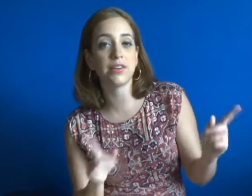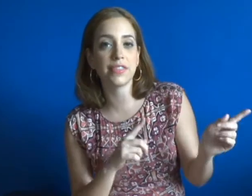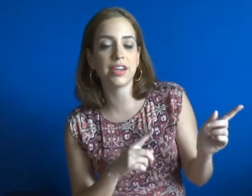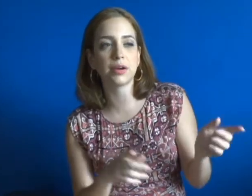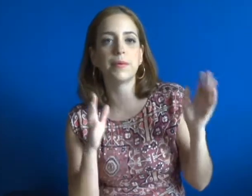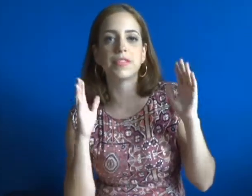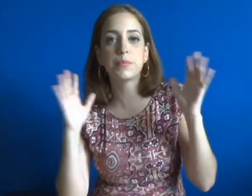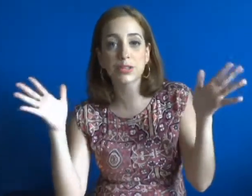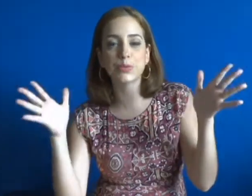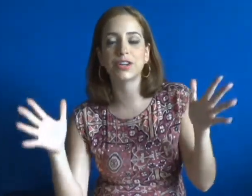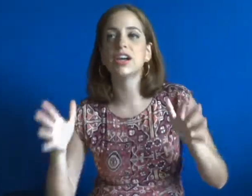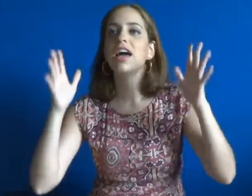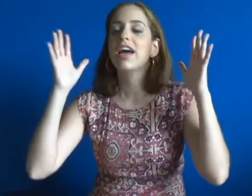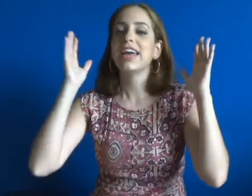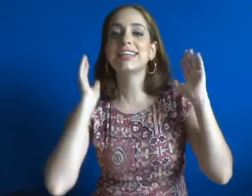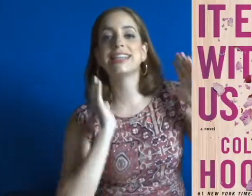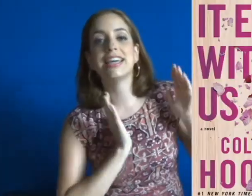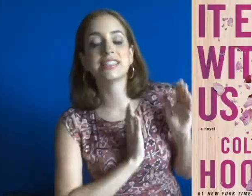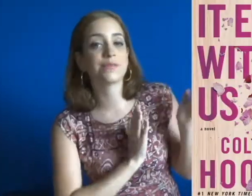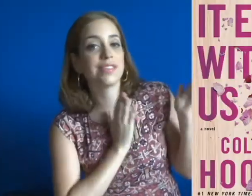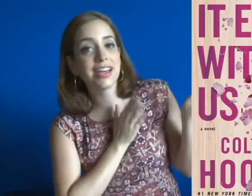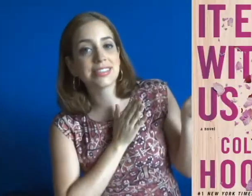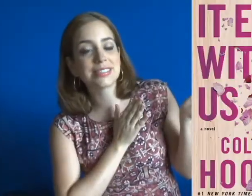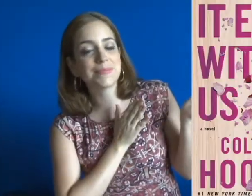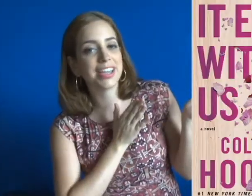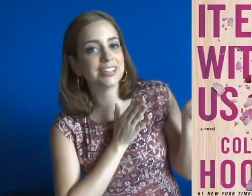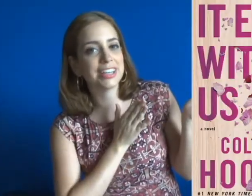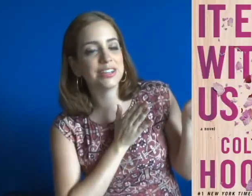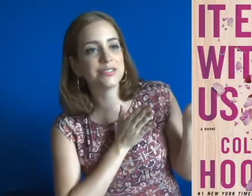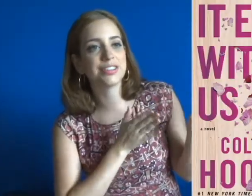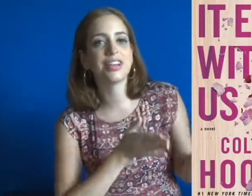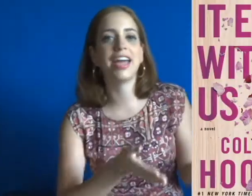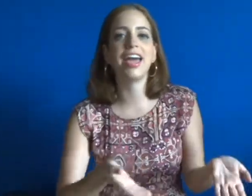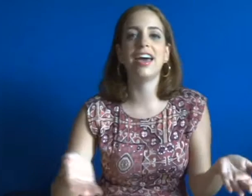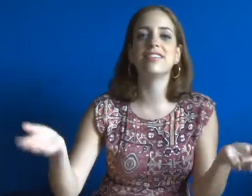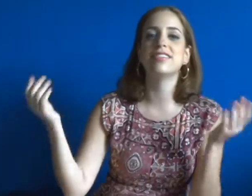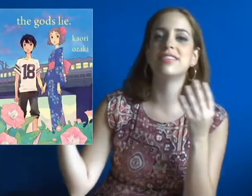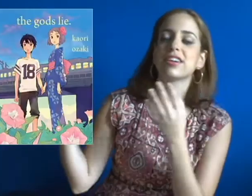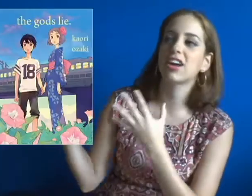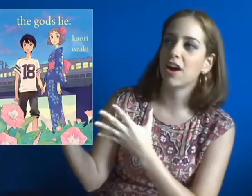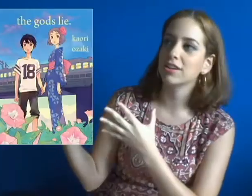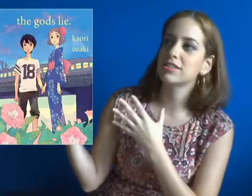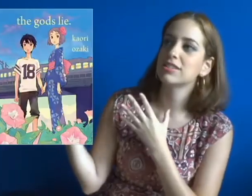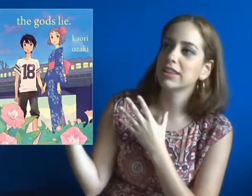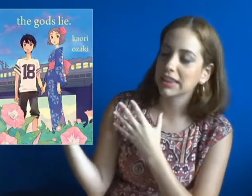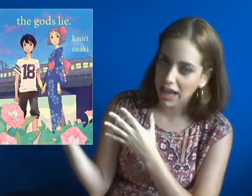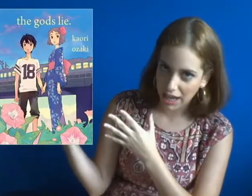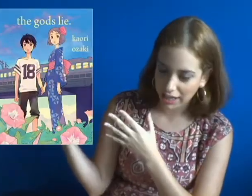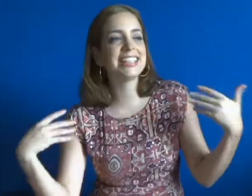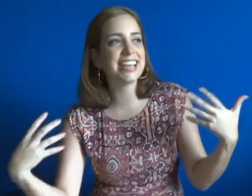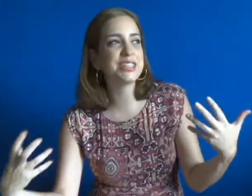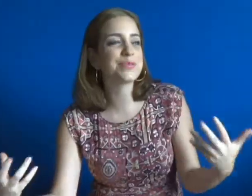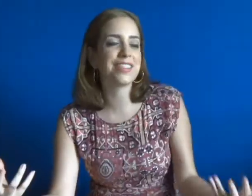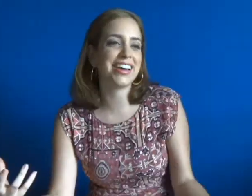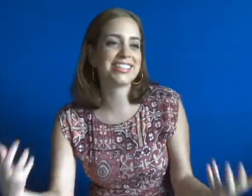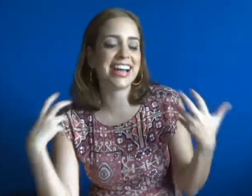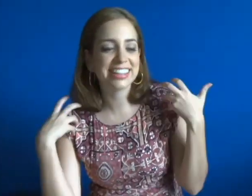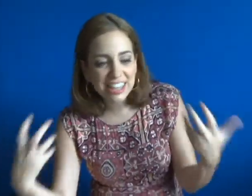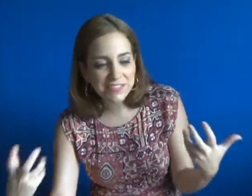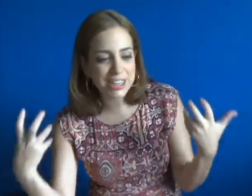read there. But the books were It Ends With Us by Colleen Hoover and The God's Lie. It Ends With Us, I loved it